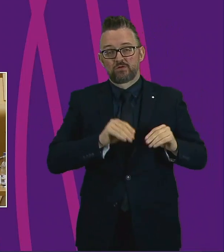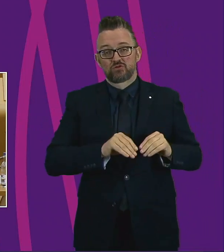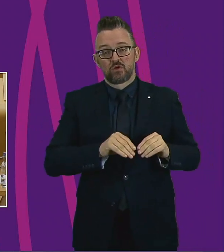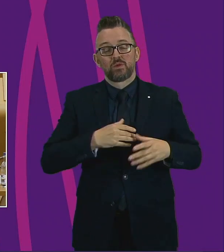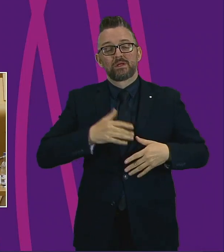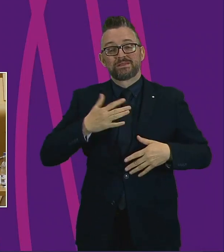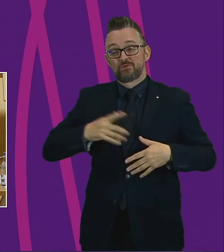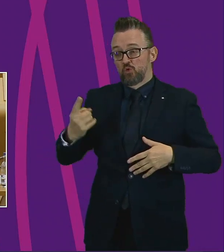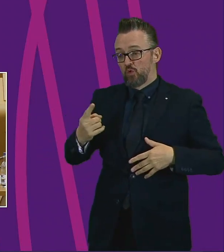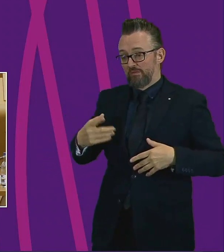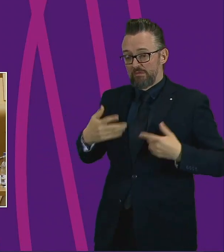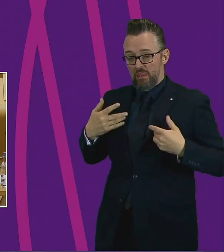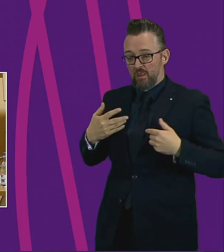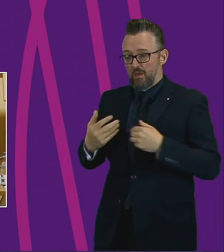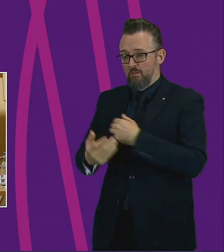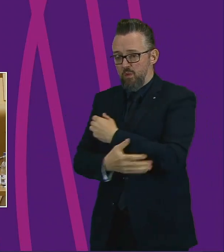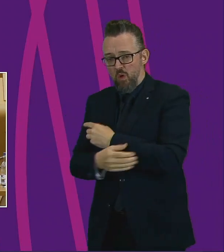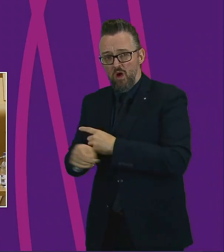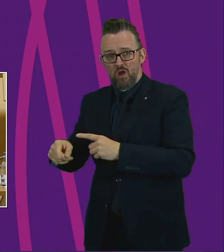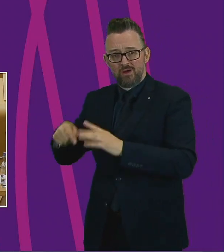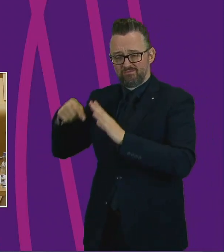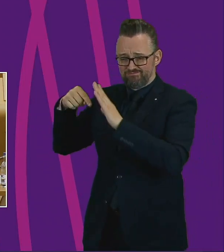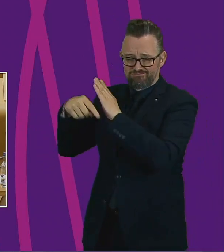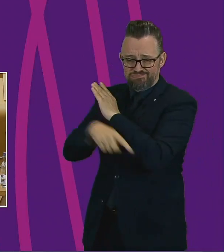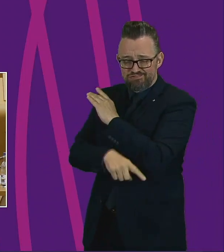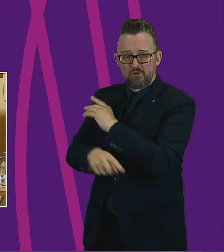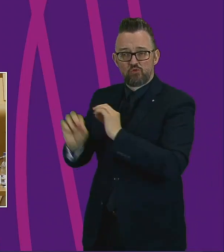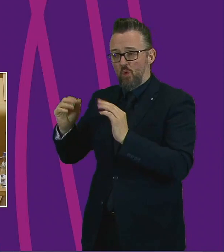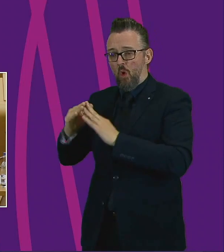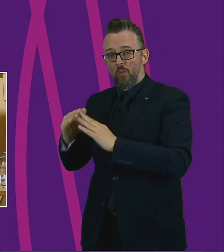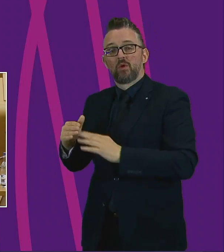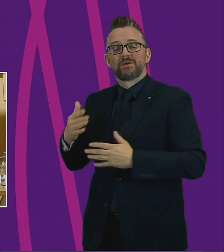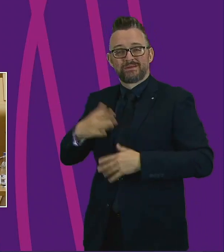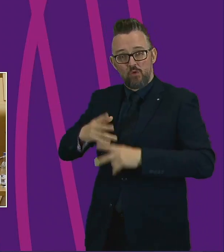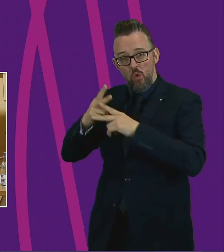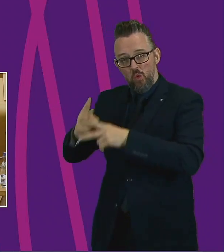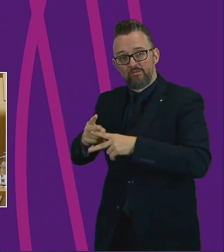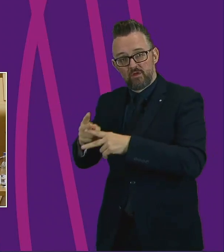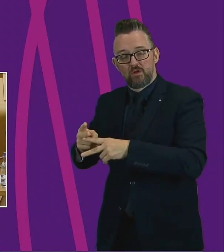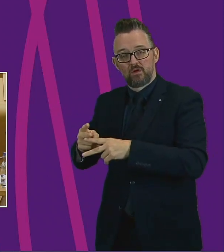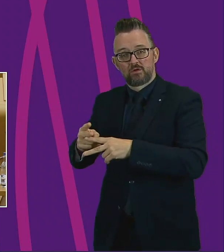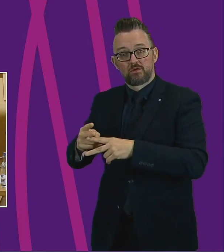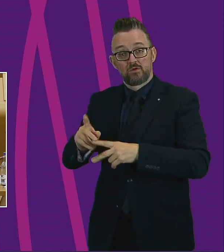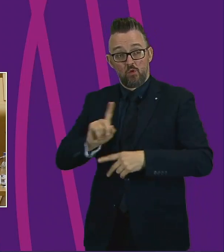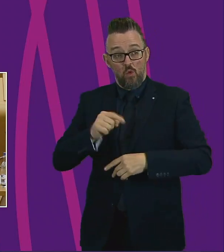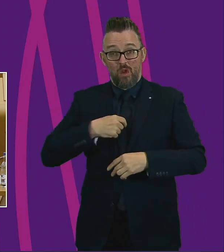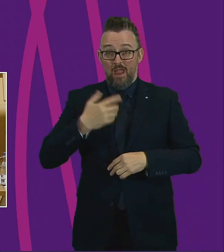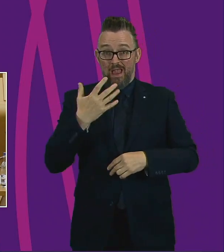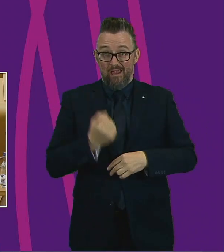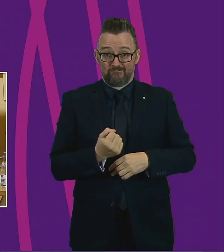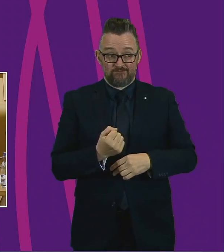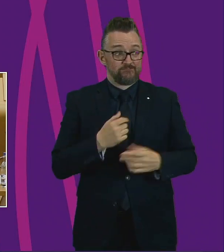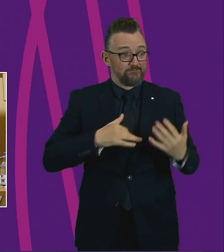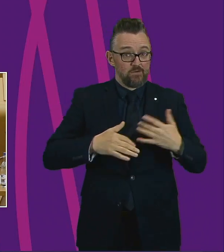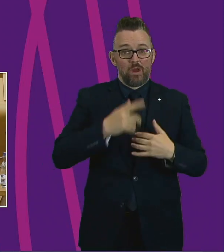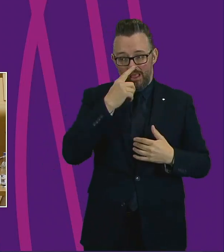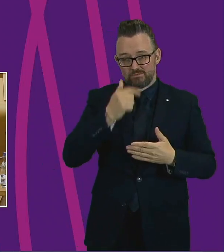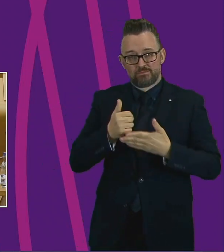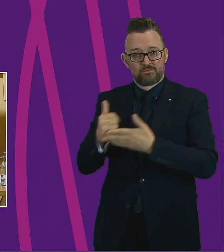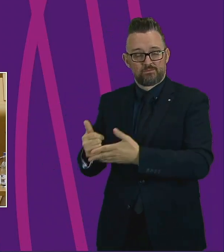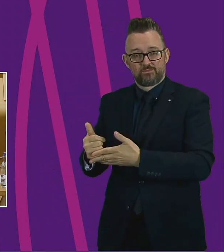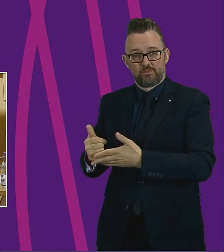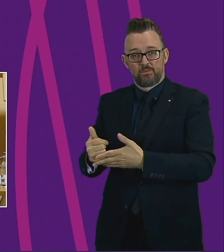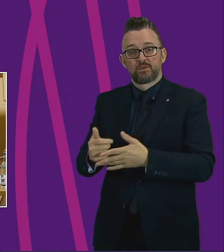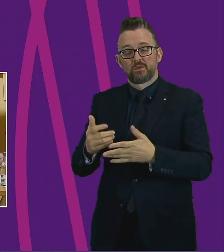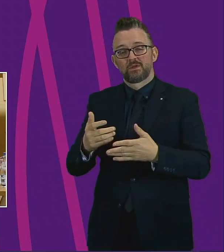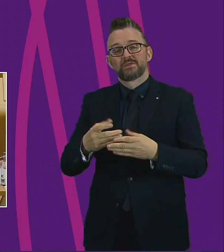and consider, as the Poverty Alliance have said, using the welfare tools at our disposal. Now a number of things have been